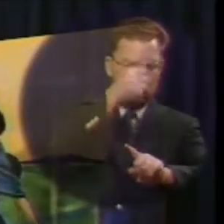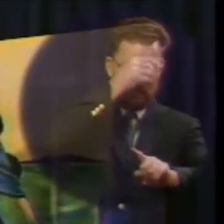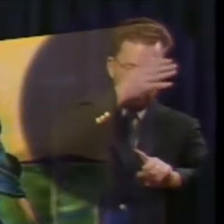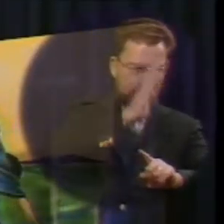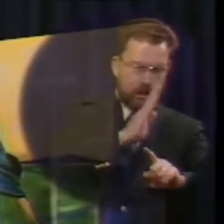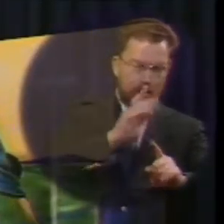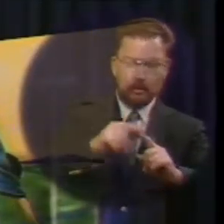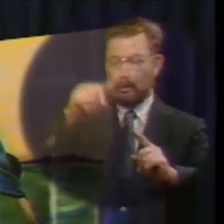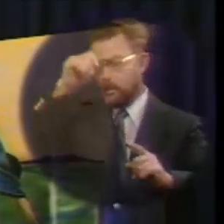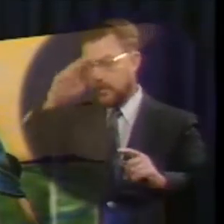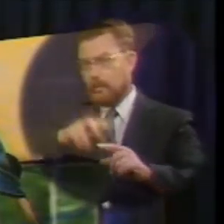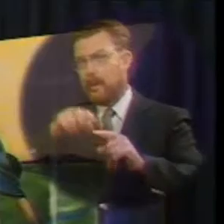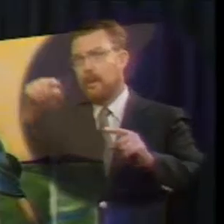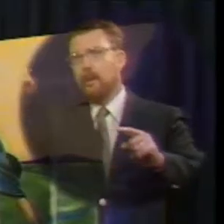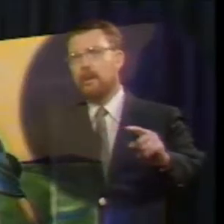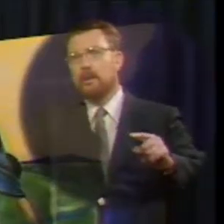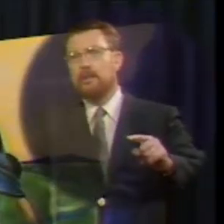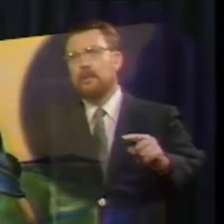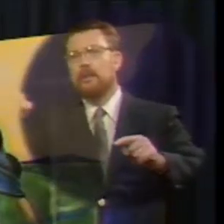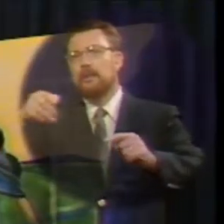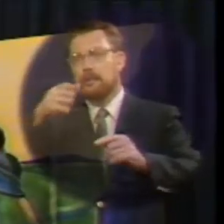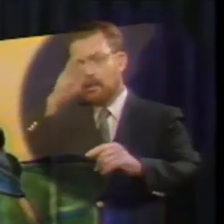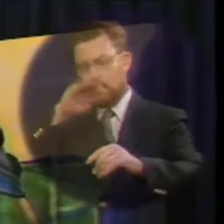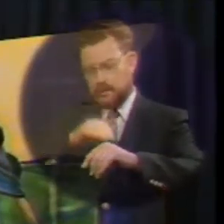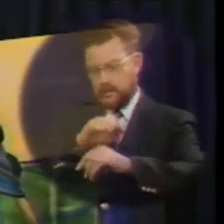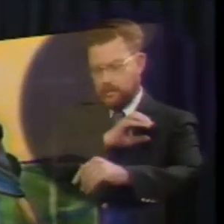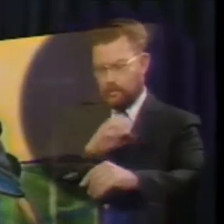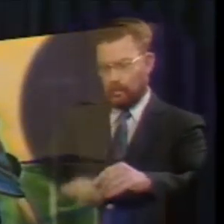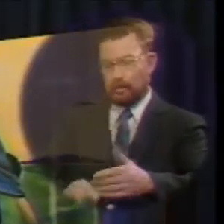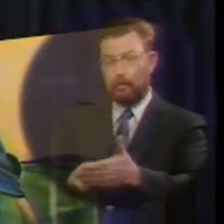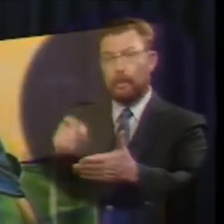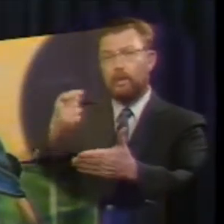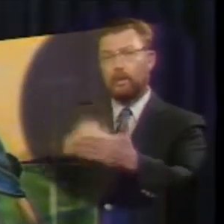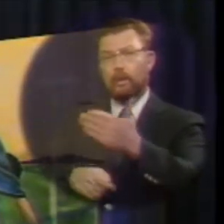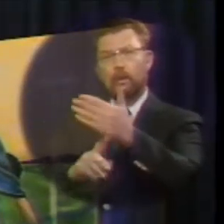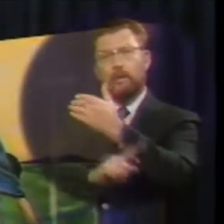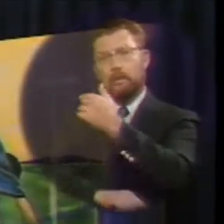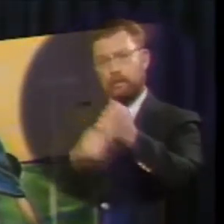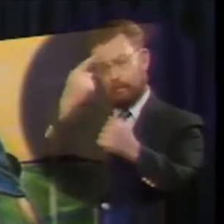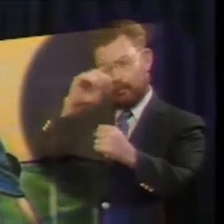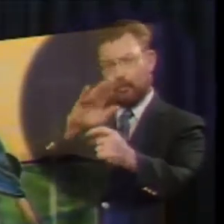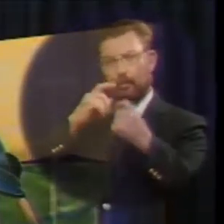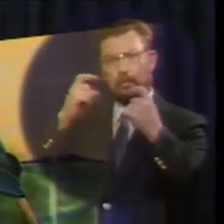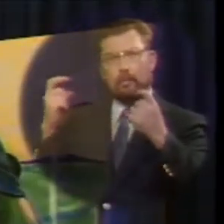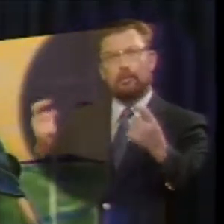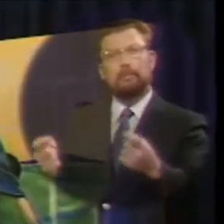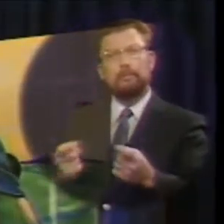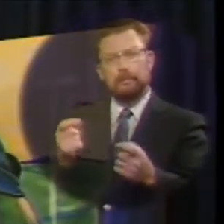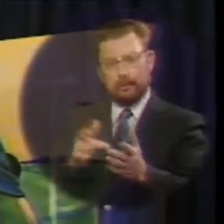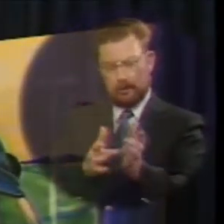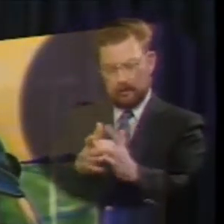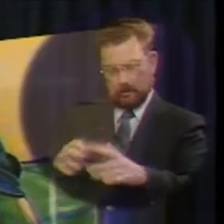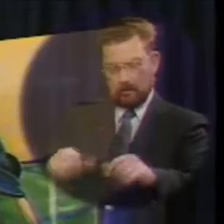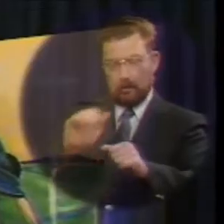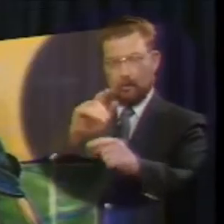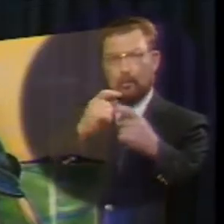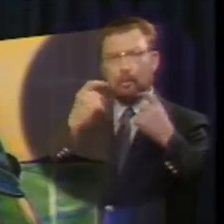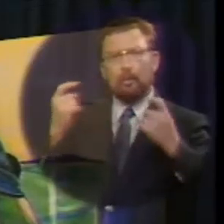love for you by sending christ to you pay the penalty for your sins jesus took your sins your death